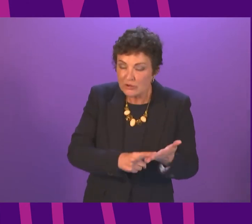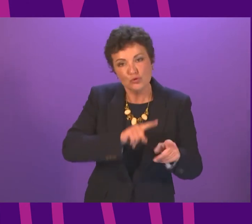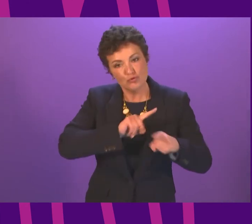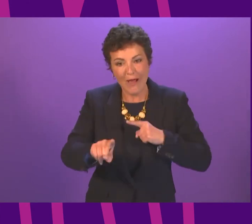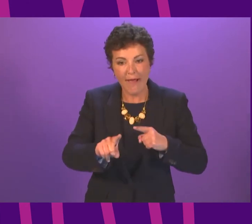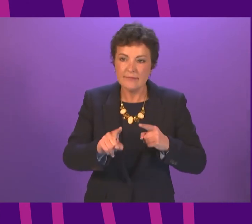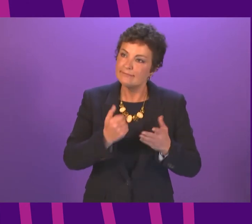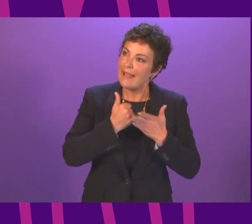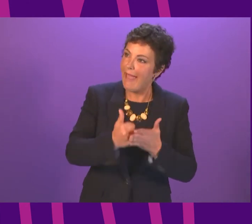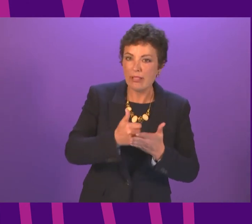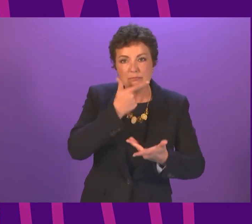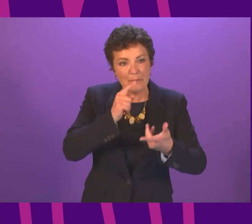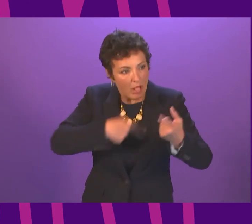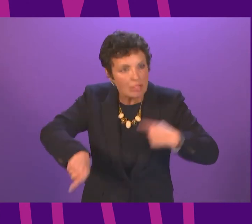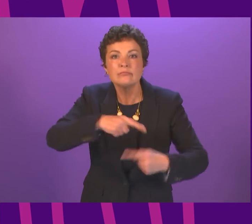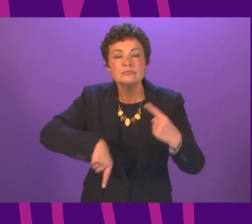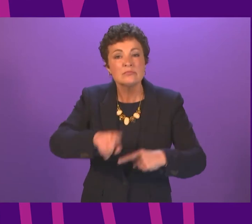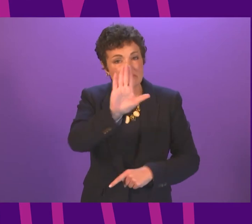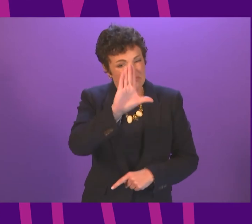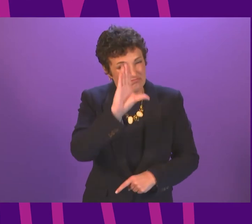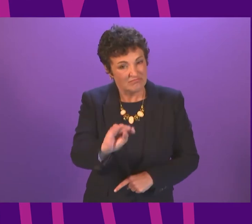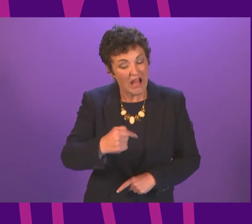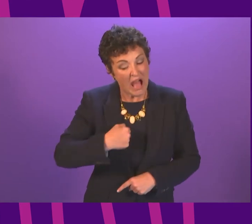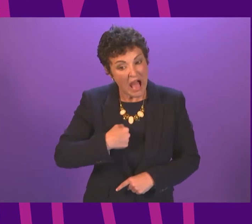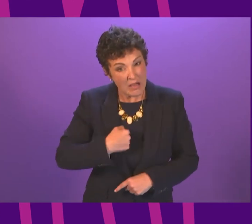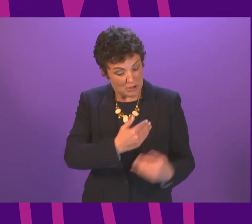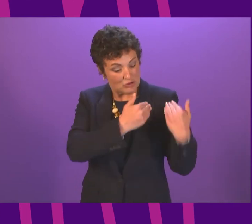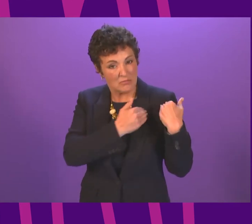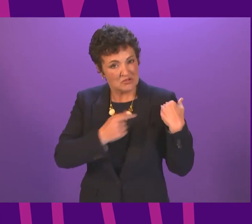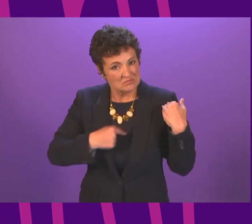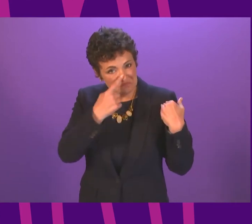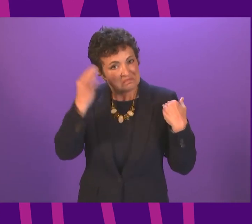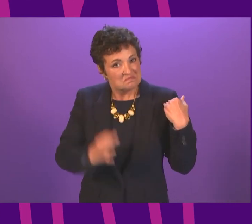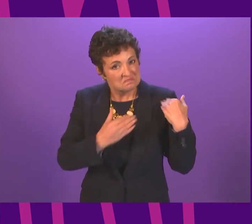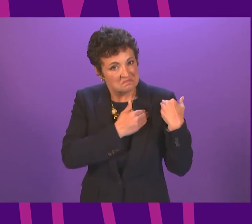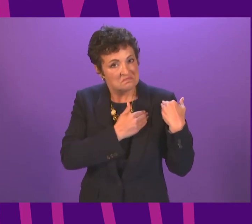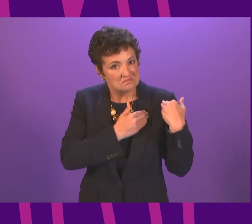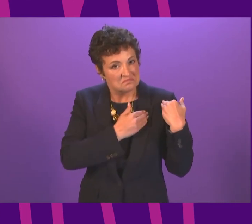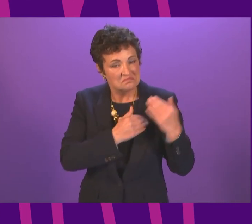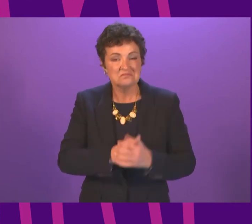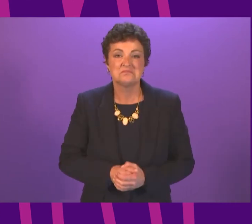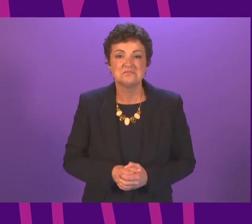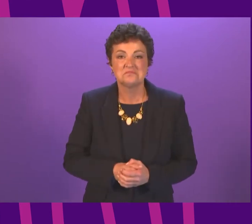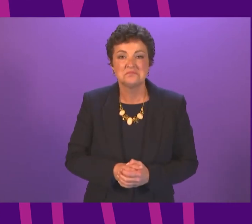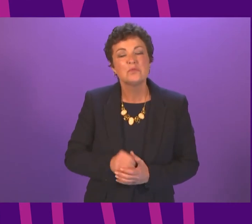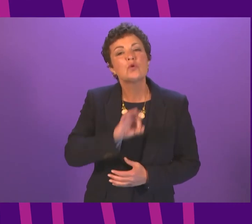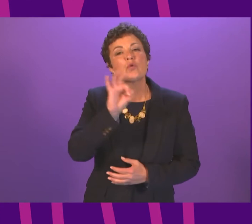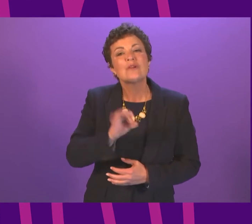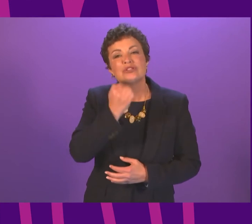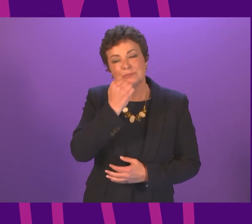And that is a responsibility I will continue to treat with the utmost seriousness. Question number two, Anna Sarwar.